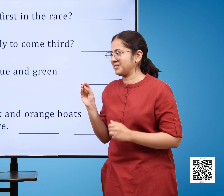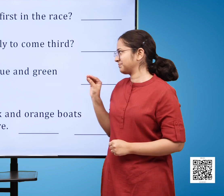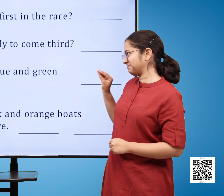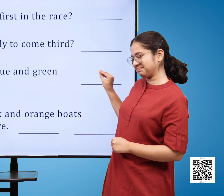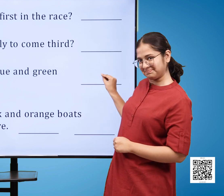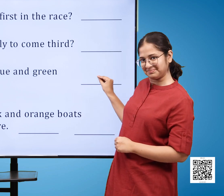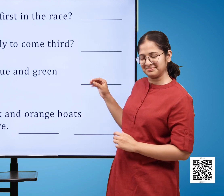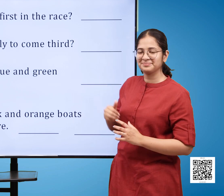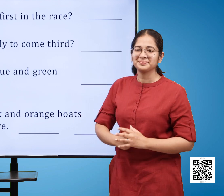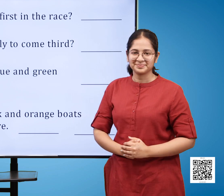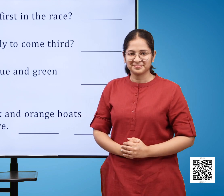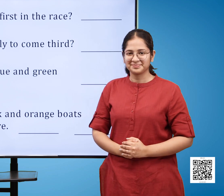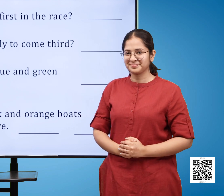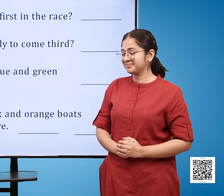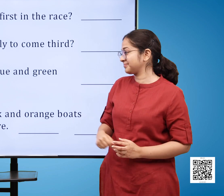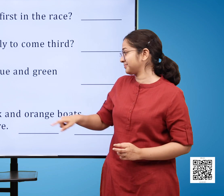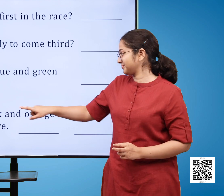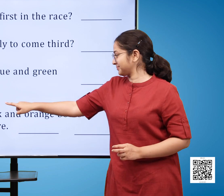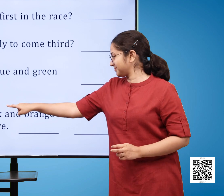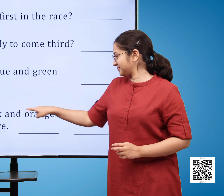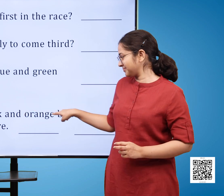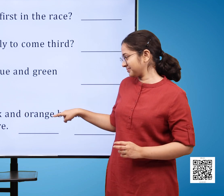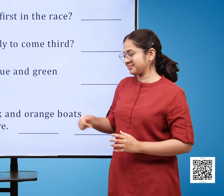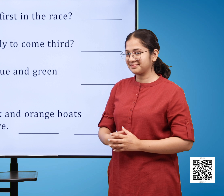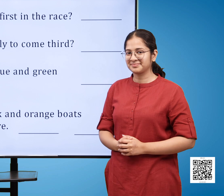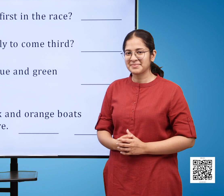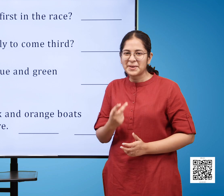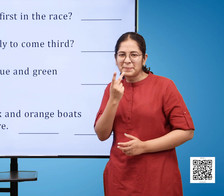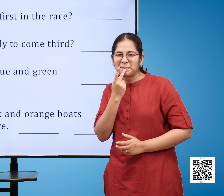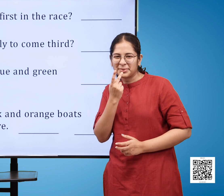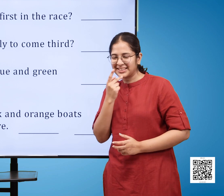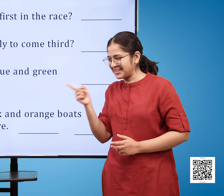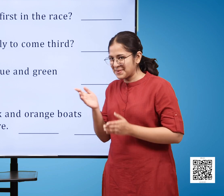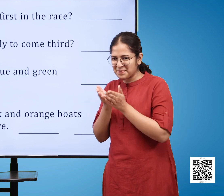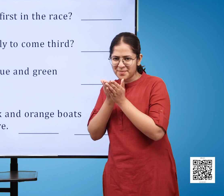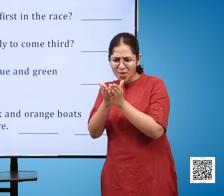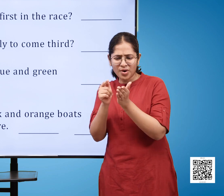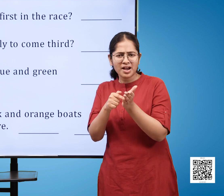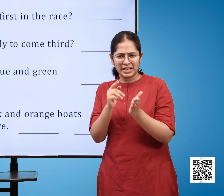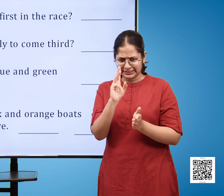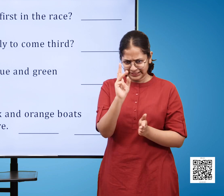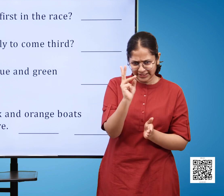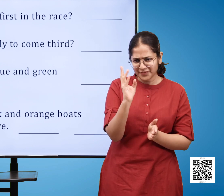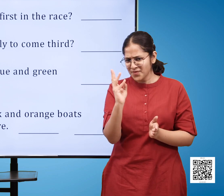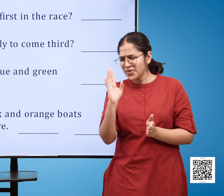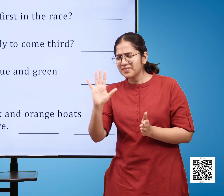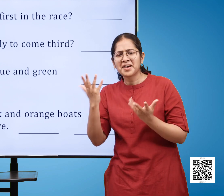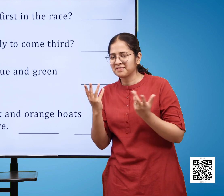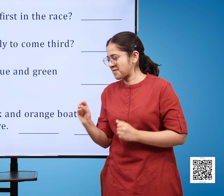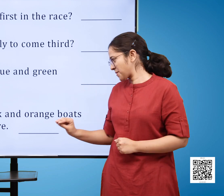blank D write the position of pink and orange boats on the basis of the